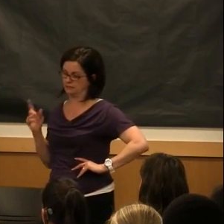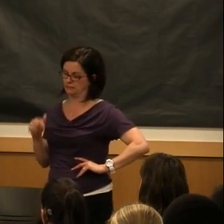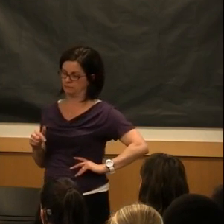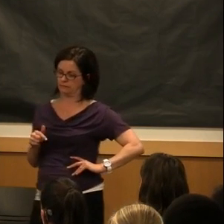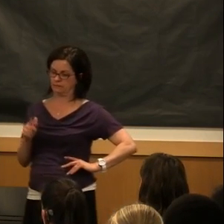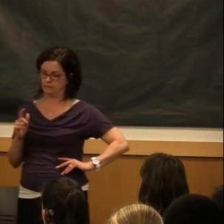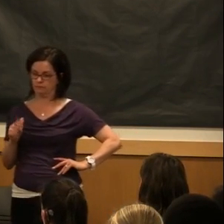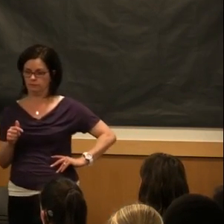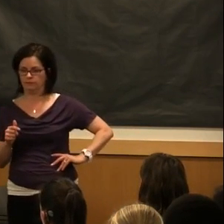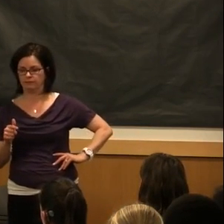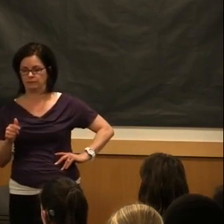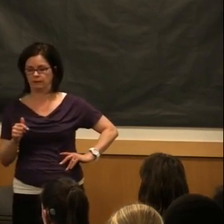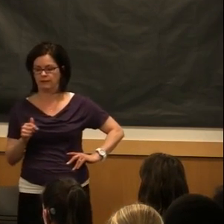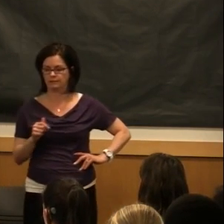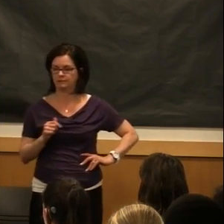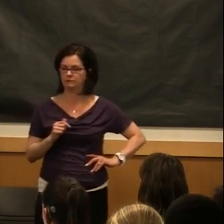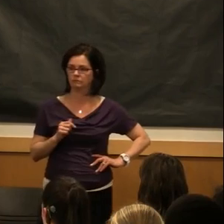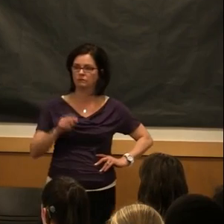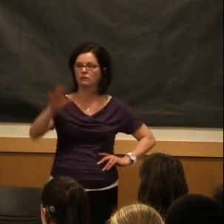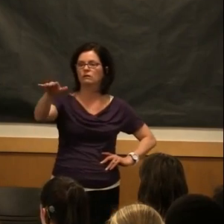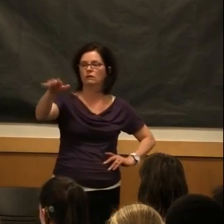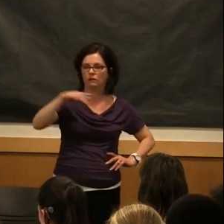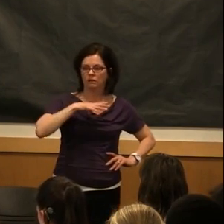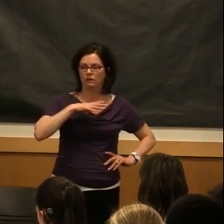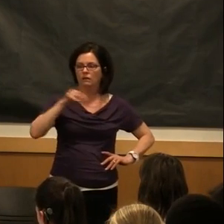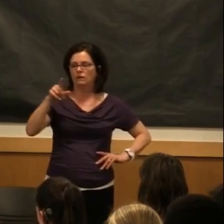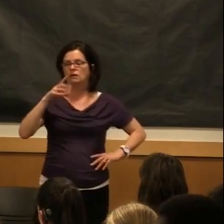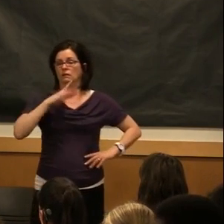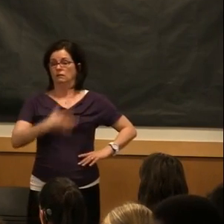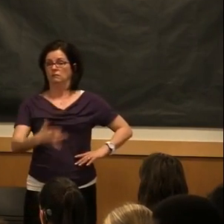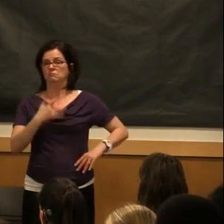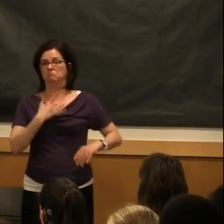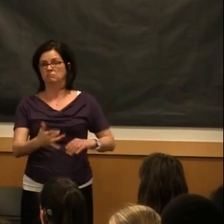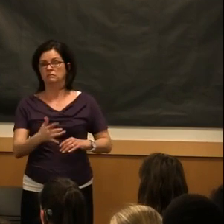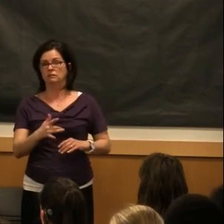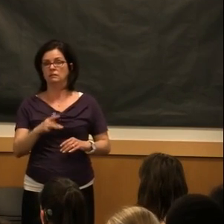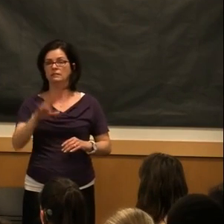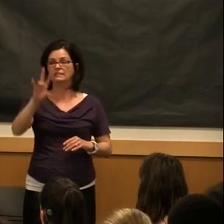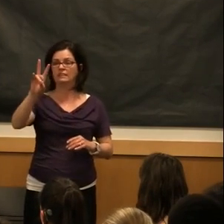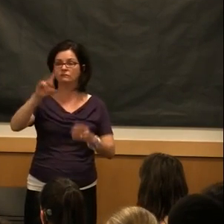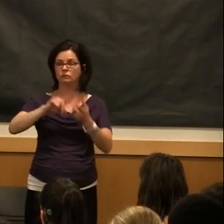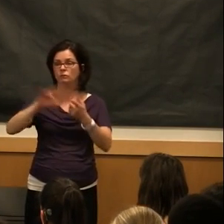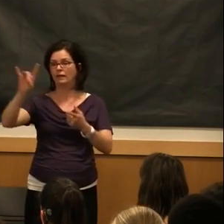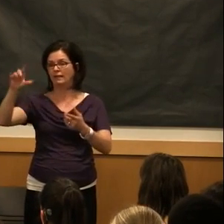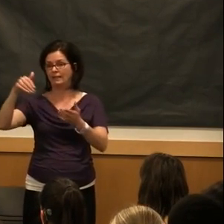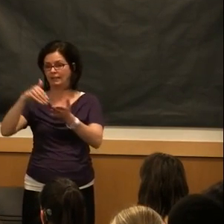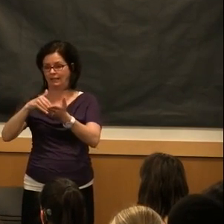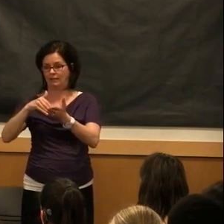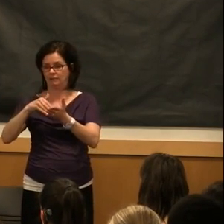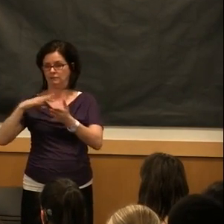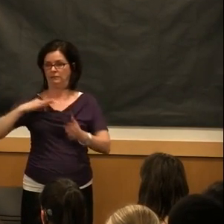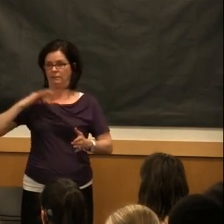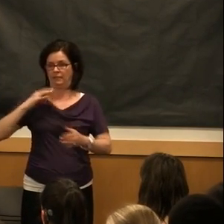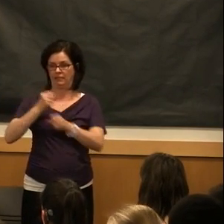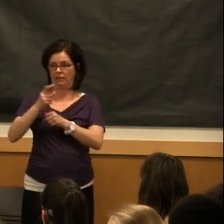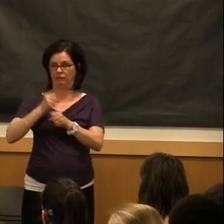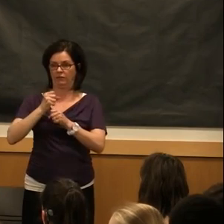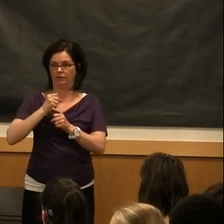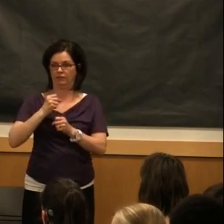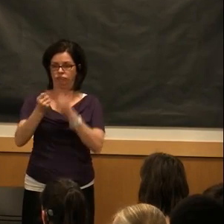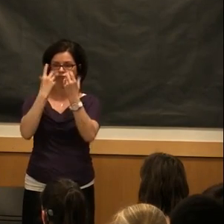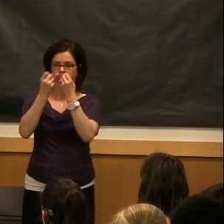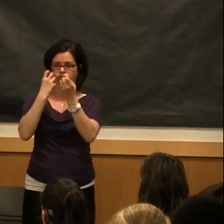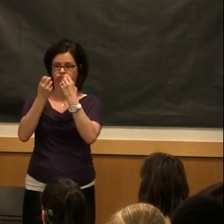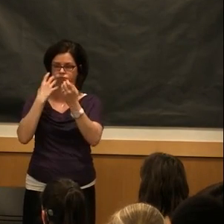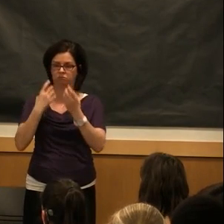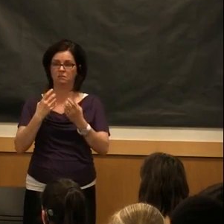UCS accept in the freshman class? Okay. So, we usually see about seven to eight thousand applications a year. We typically